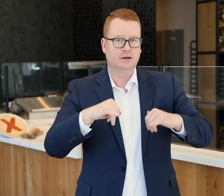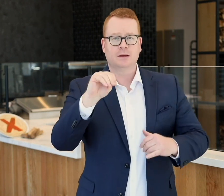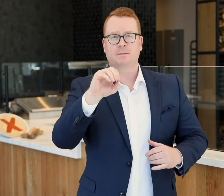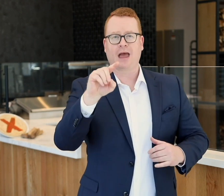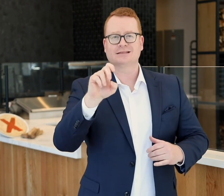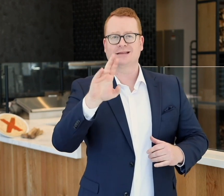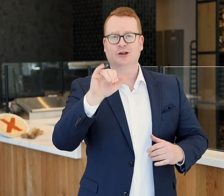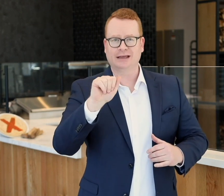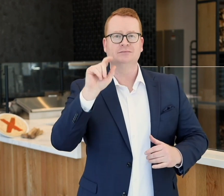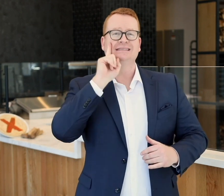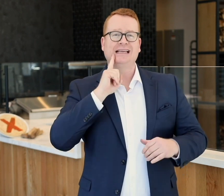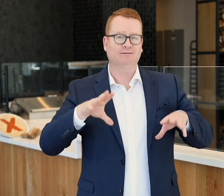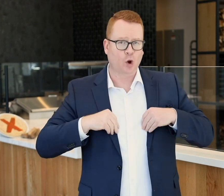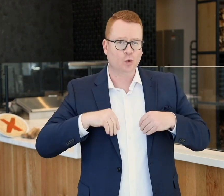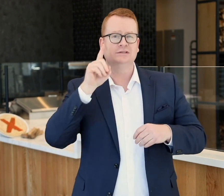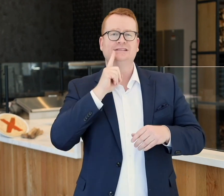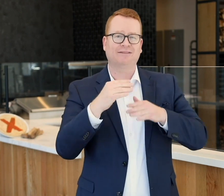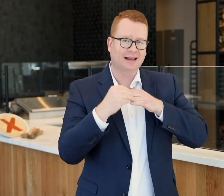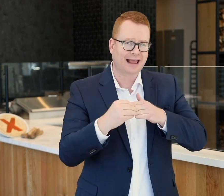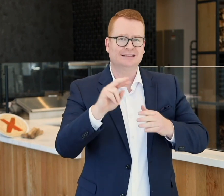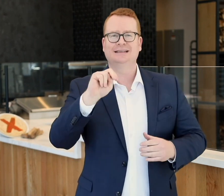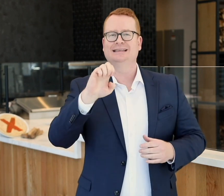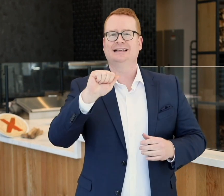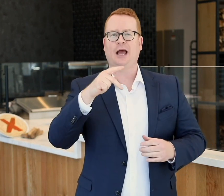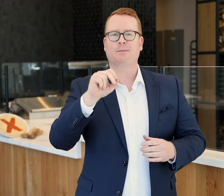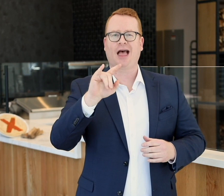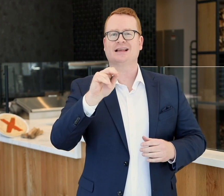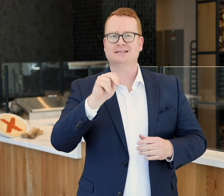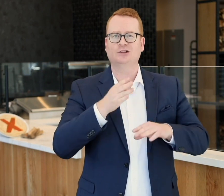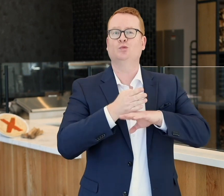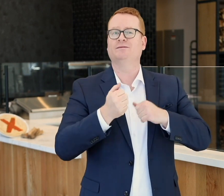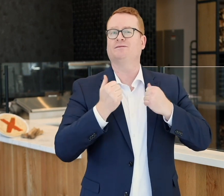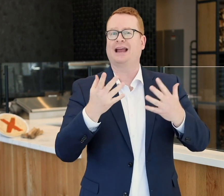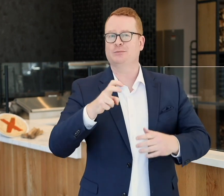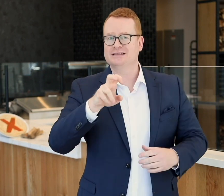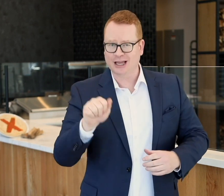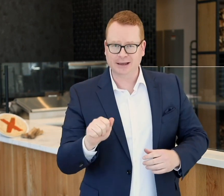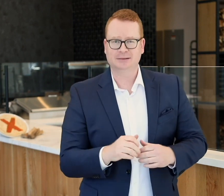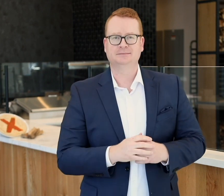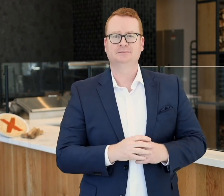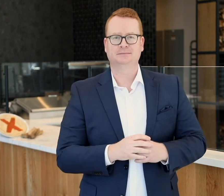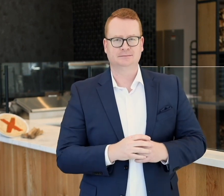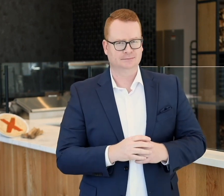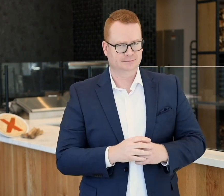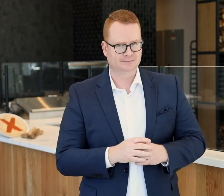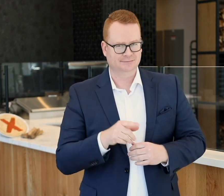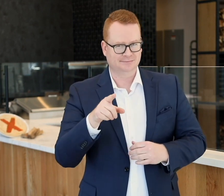Neapolitan wood-fired pizzeria that is Deaf-owned and Deaf-led. Did